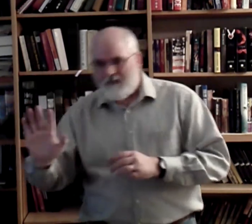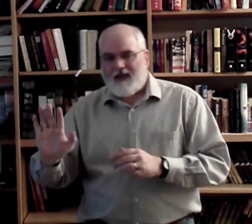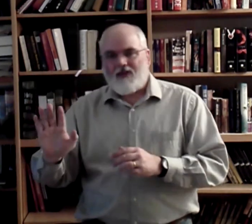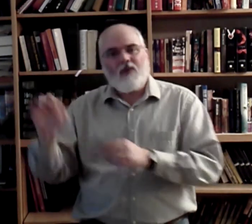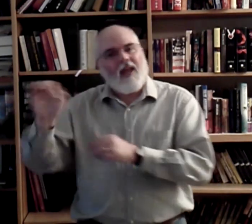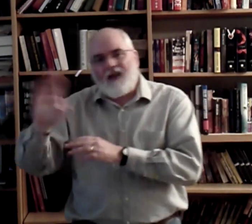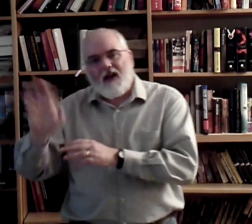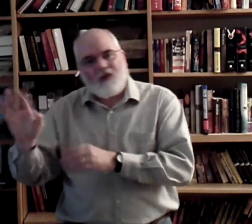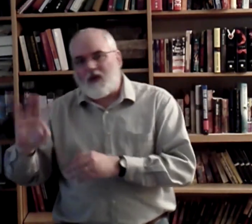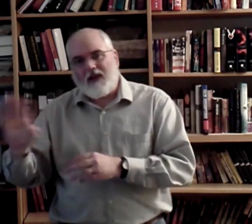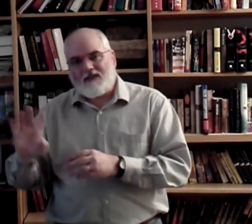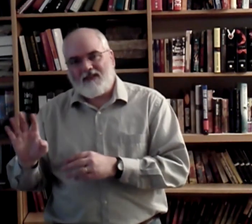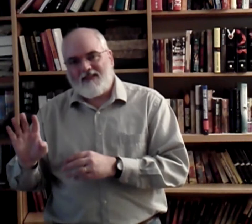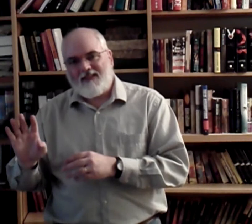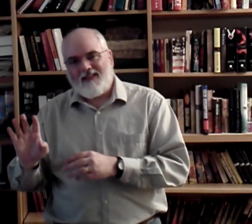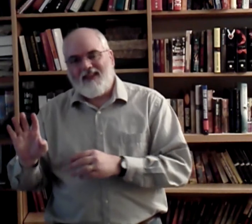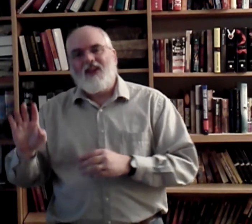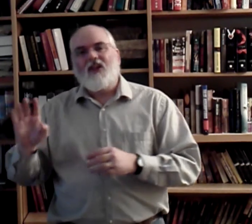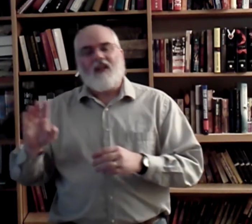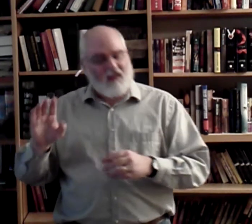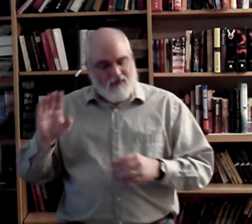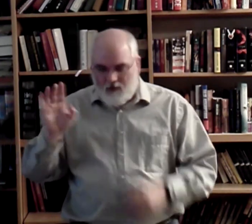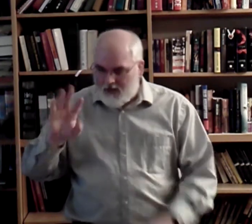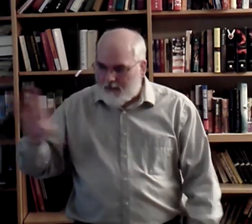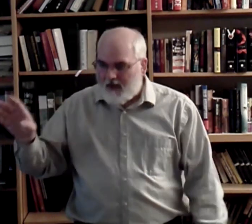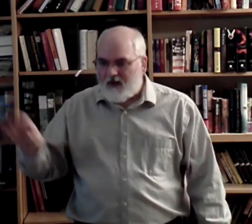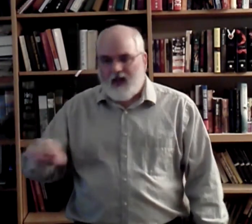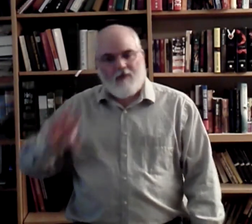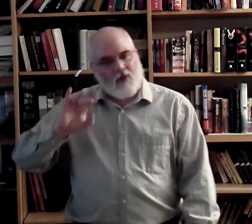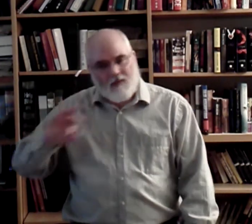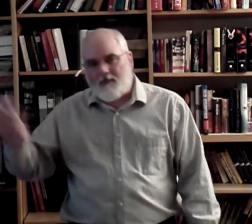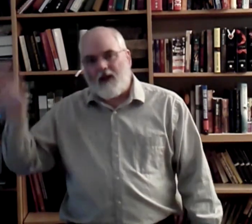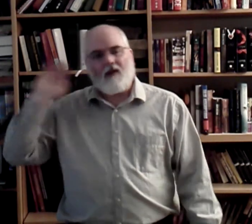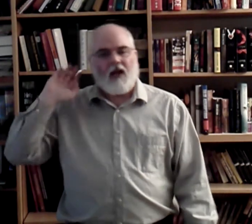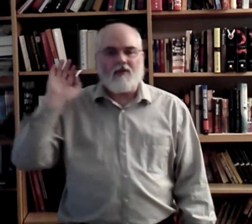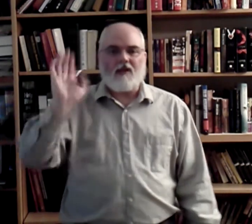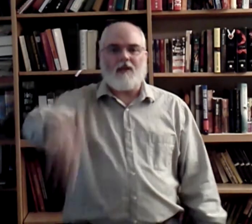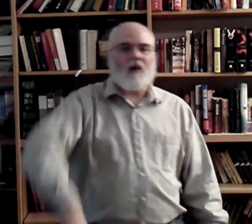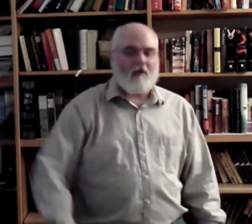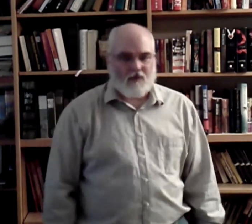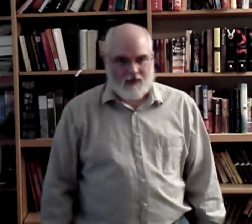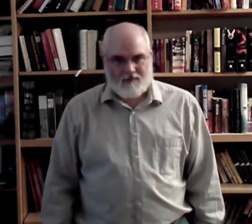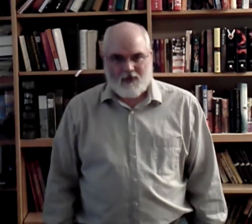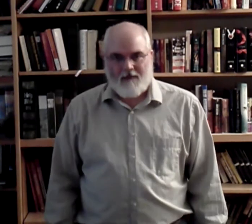You cannot erase. If you misspell your name, you misspell your name. Just keep on moving. Okay?